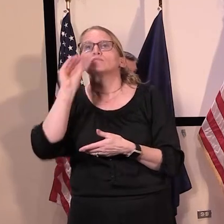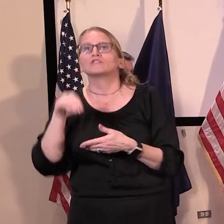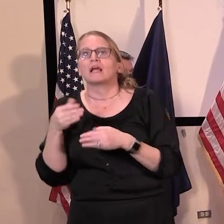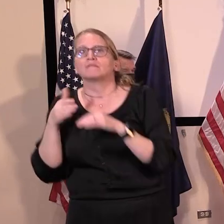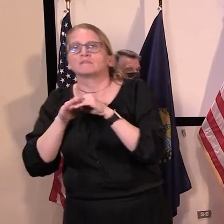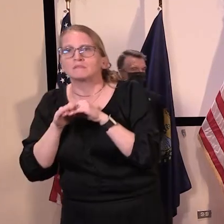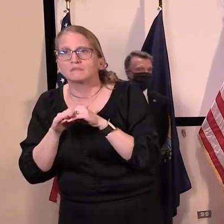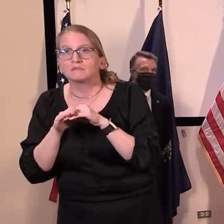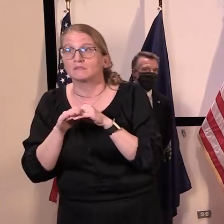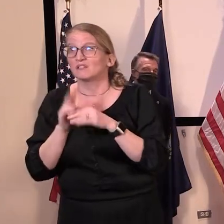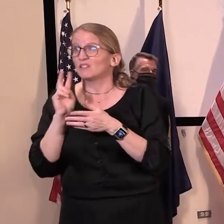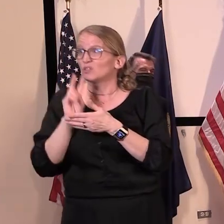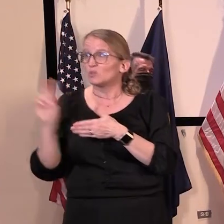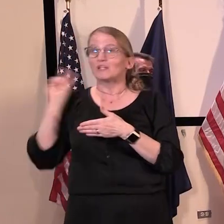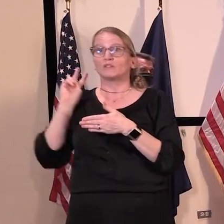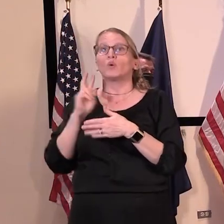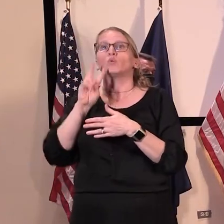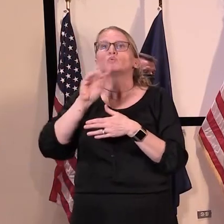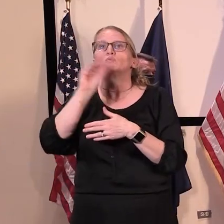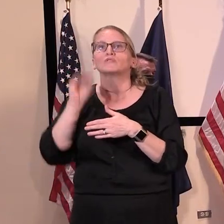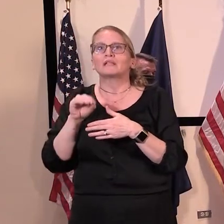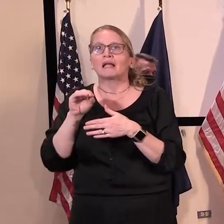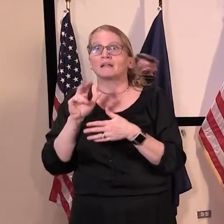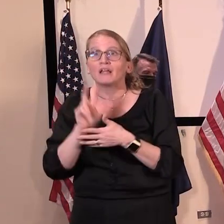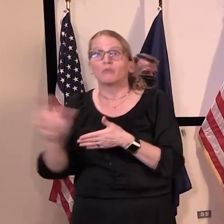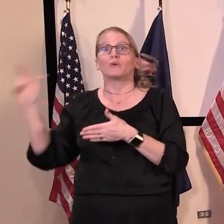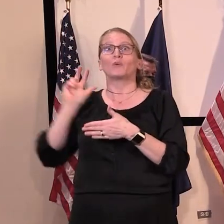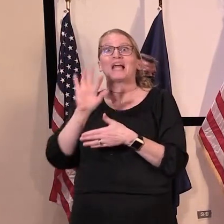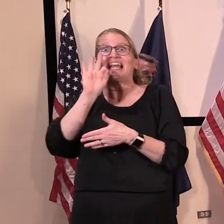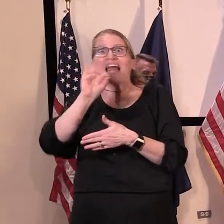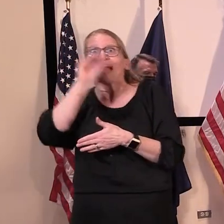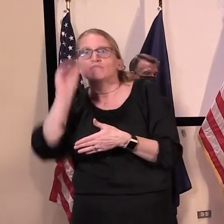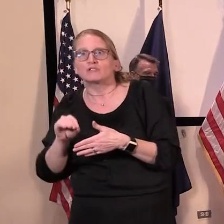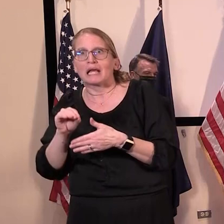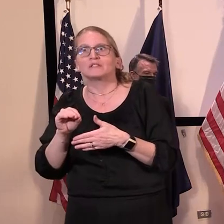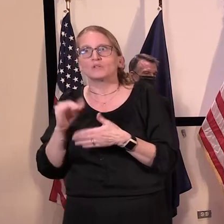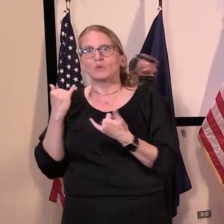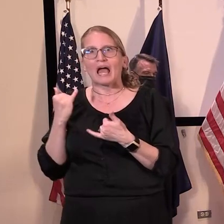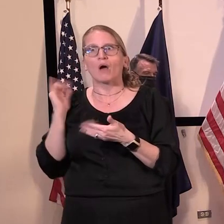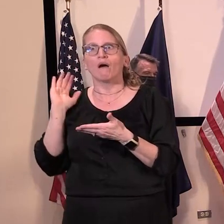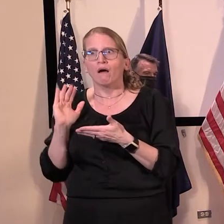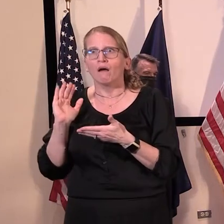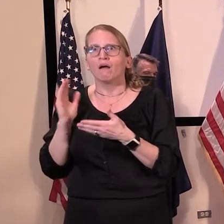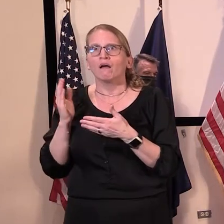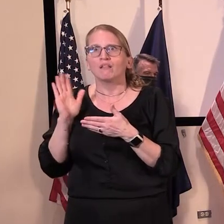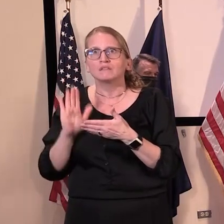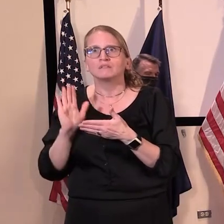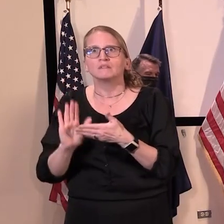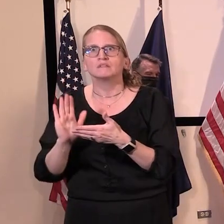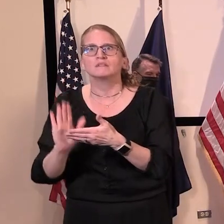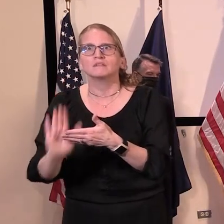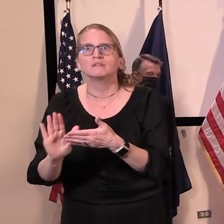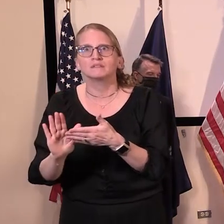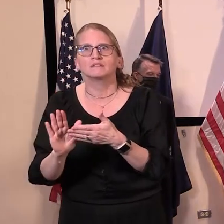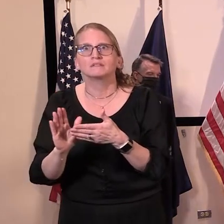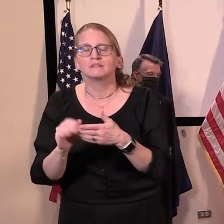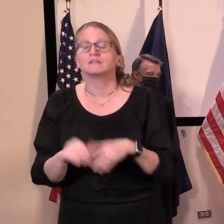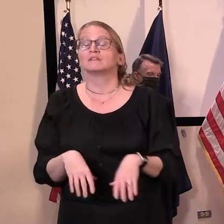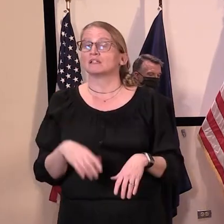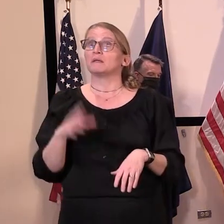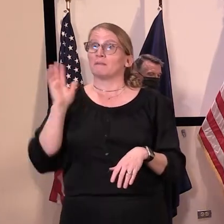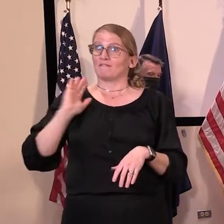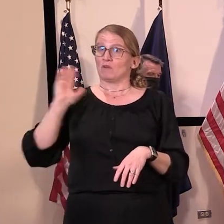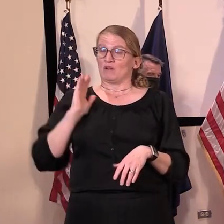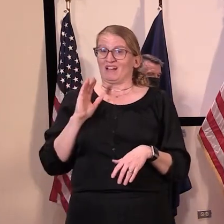week and down from nine percent the week before. You can see how quickly the virus was growing here in Vermont in